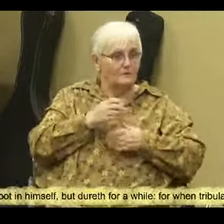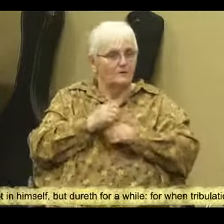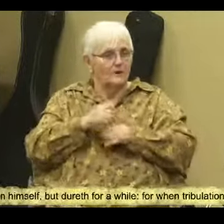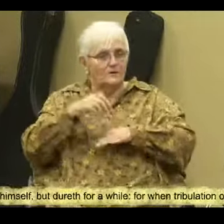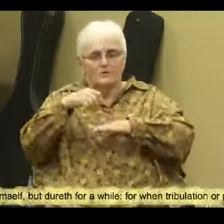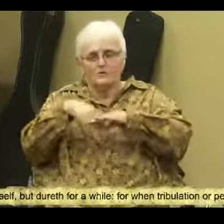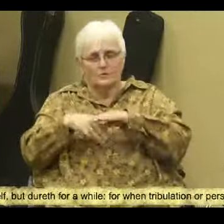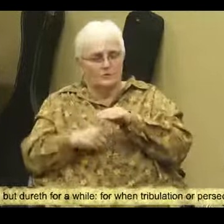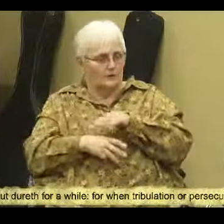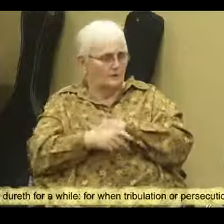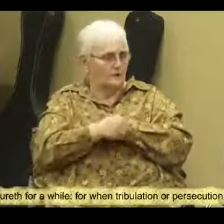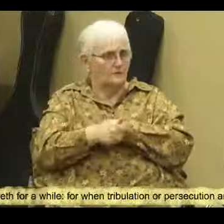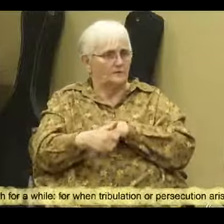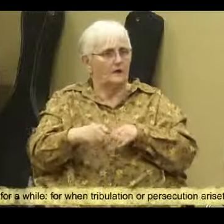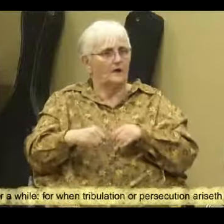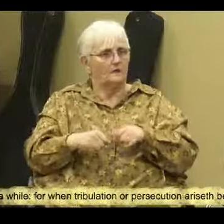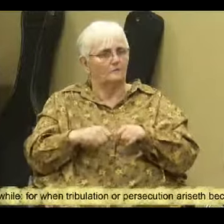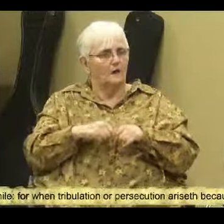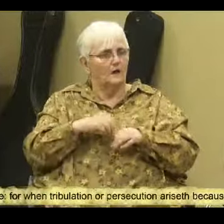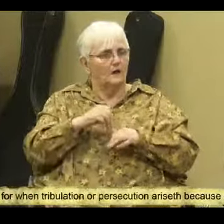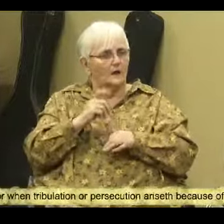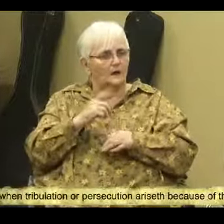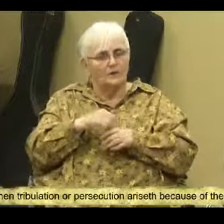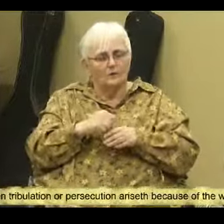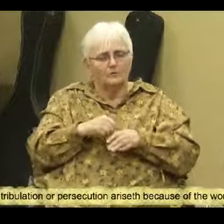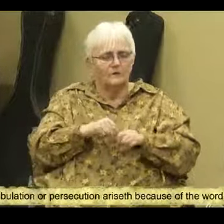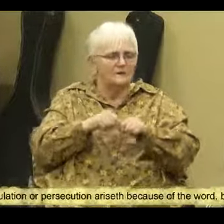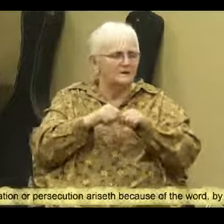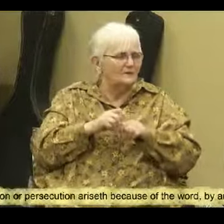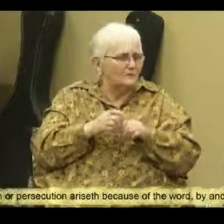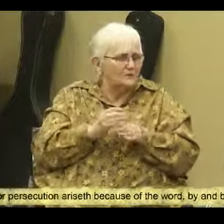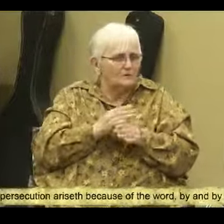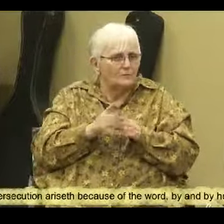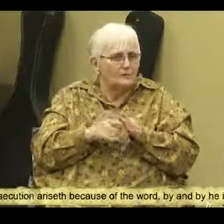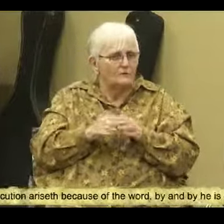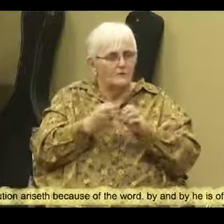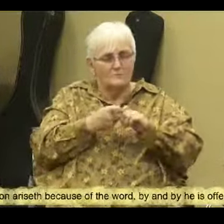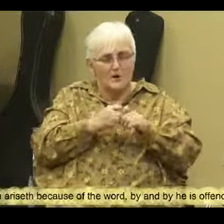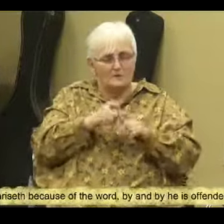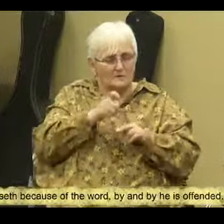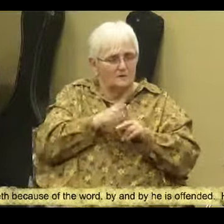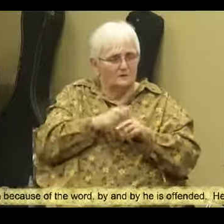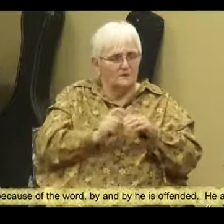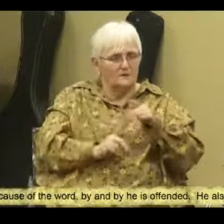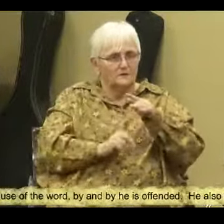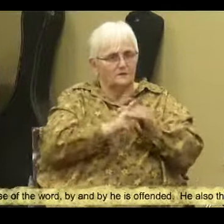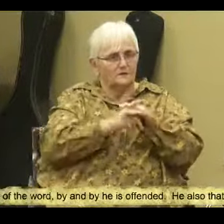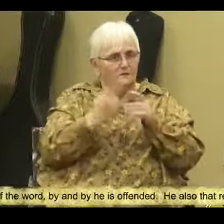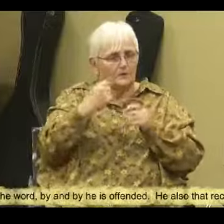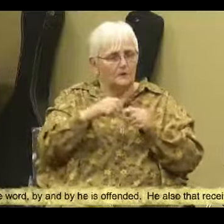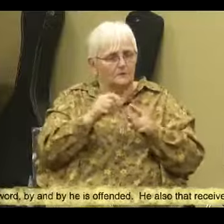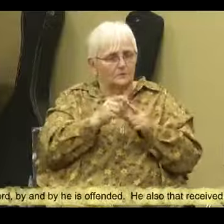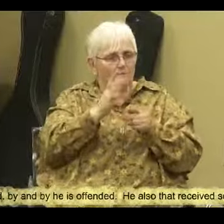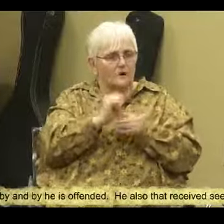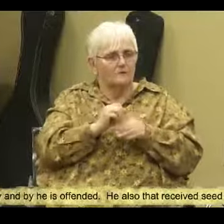himself, but endures only for a while. For when tribulation or persecution arises because of the word, immediately he stumbles.